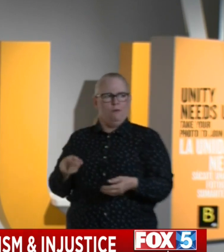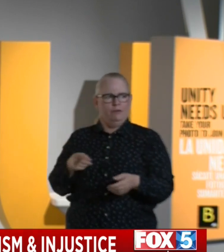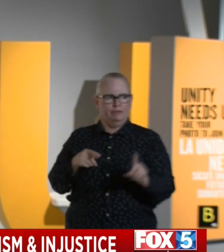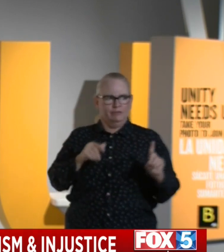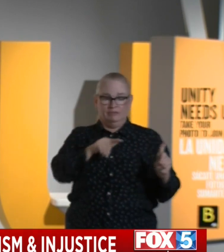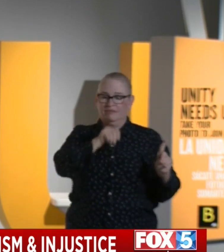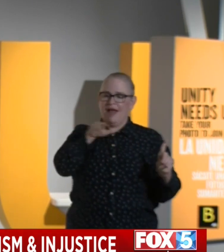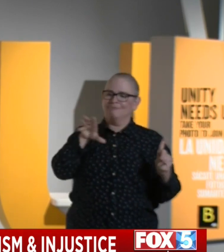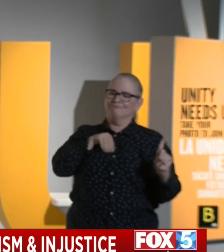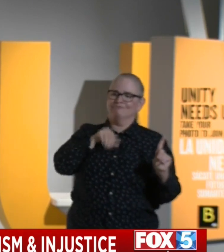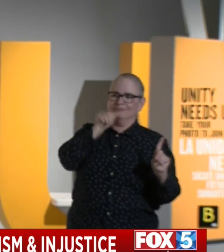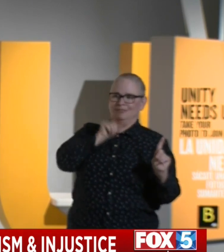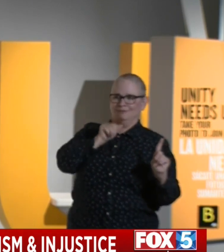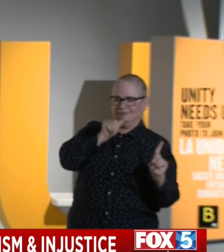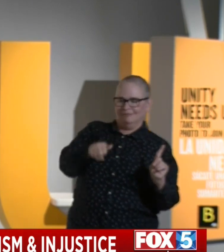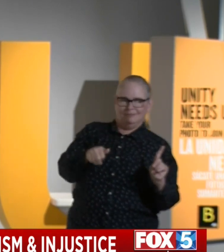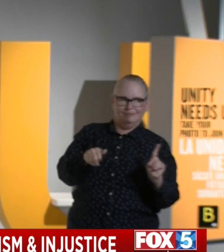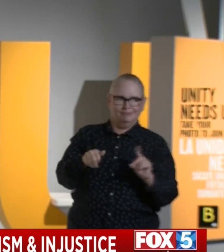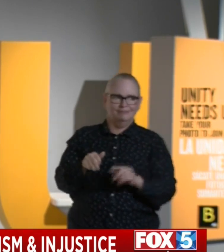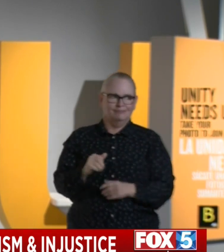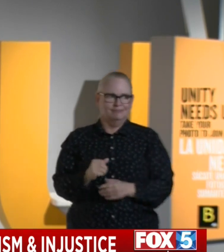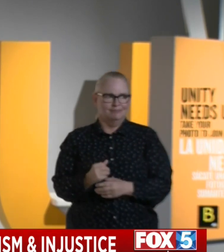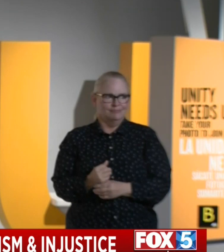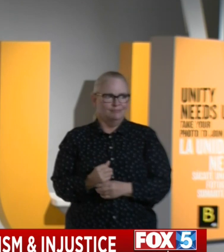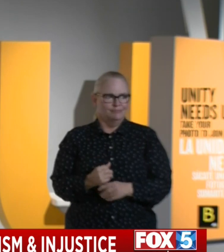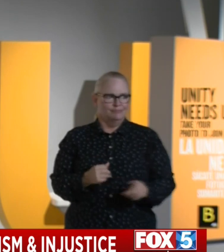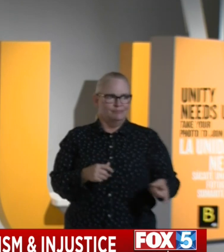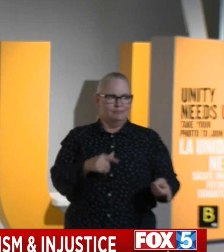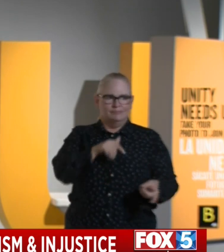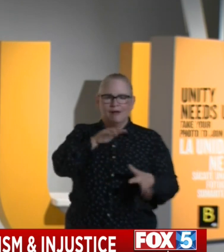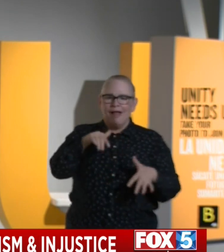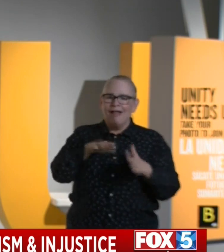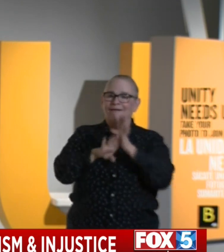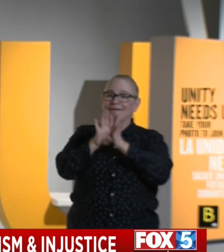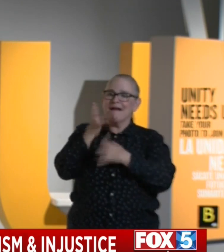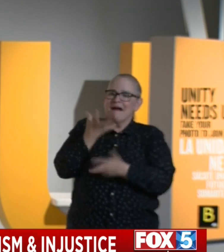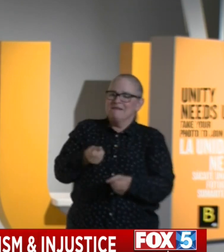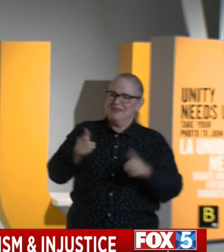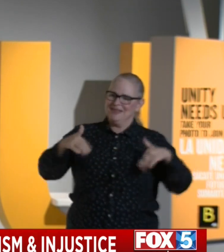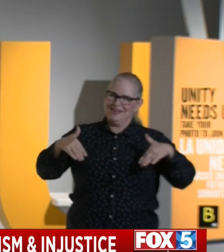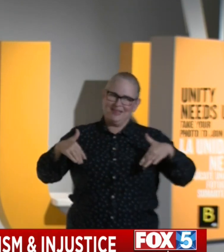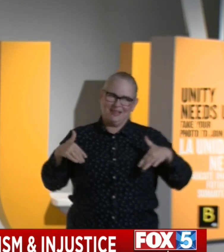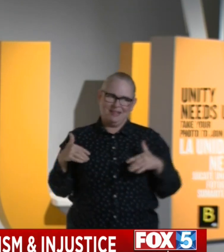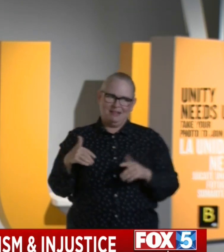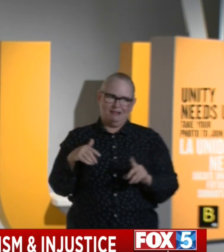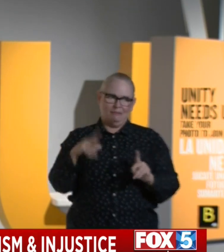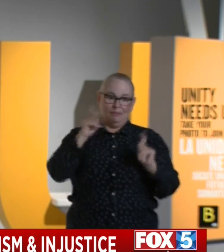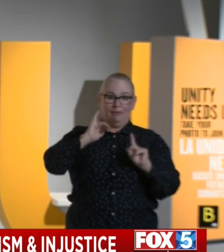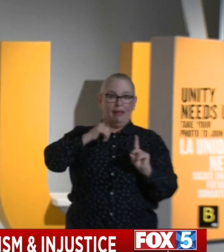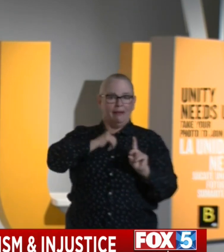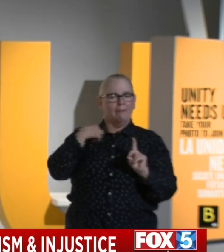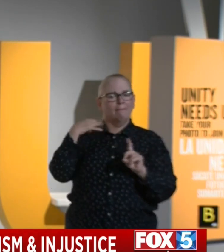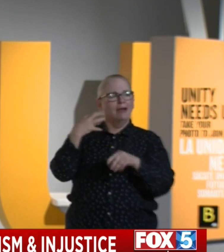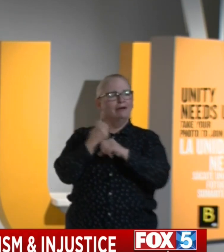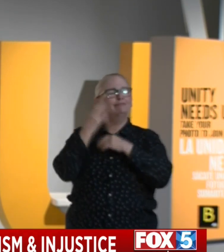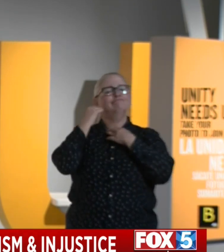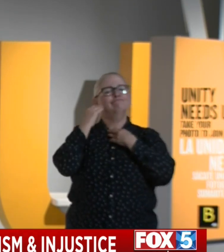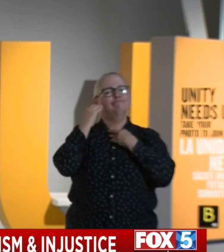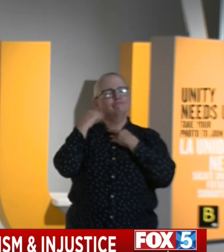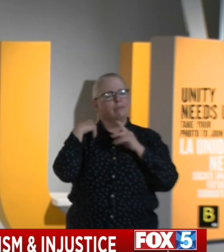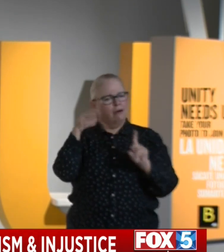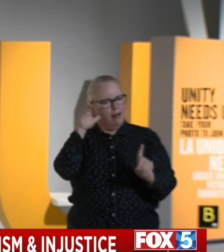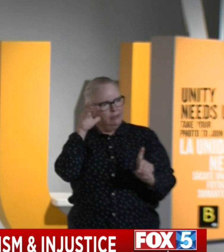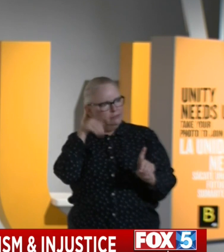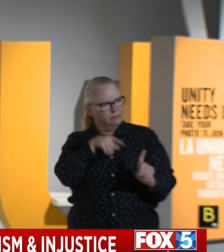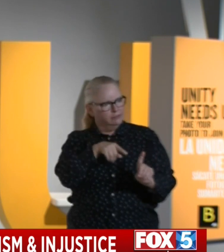They're not necessarily confident that folks in position like mine get it or have the capacity to get it done.